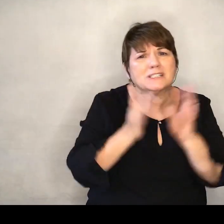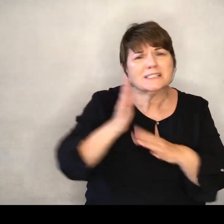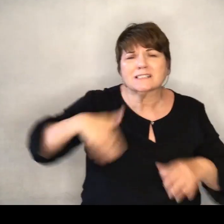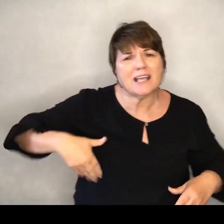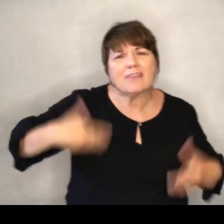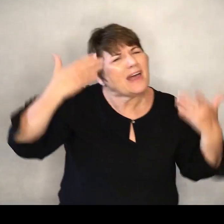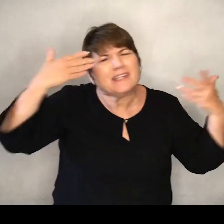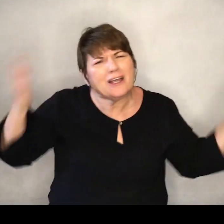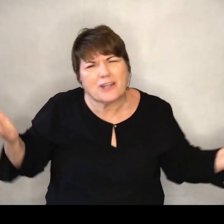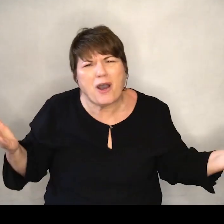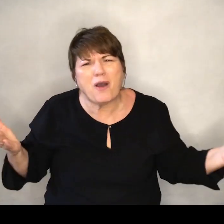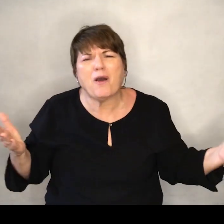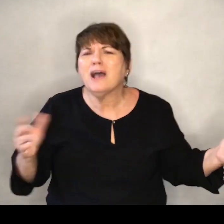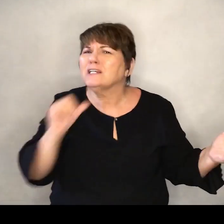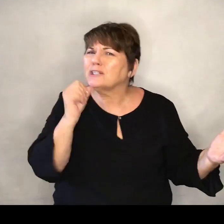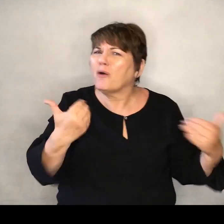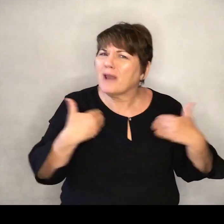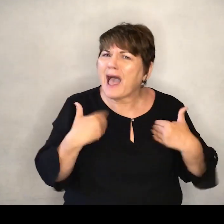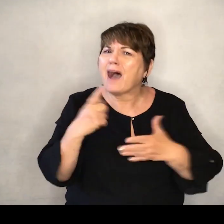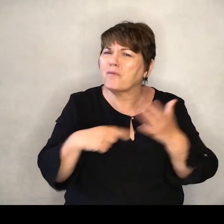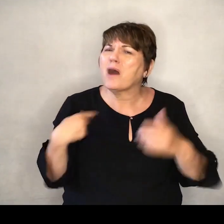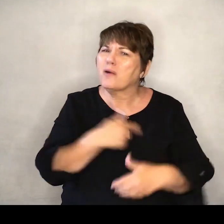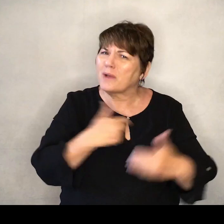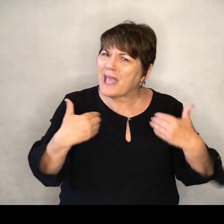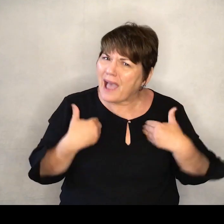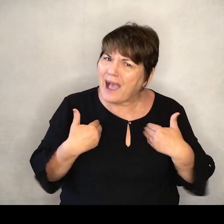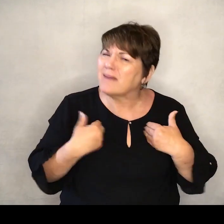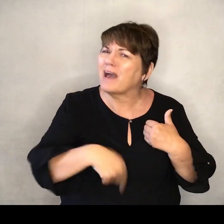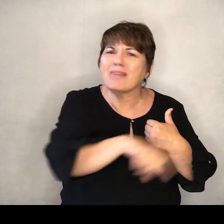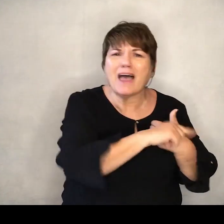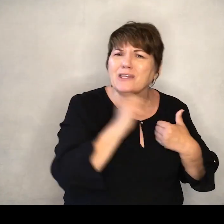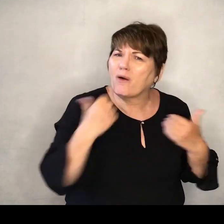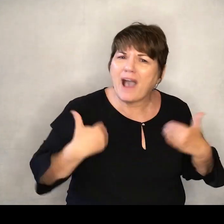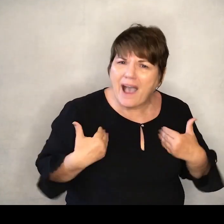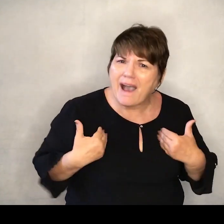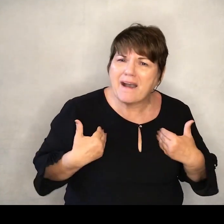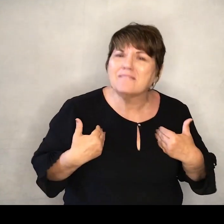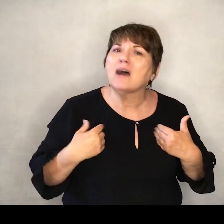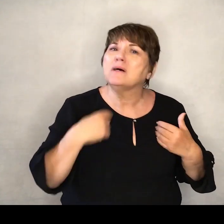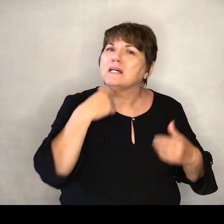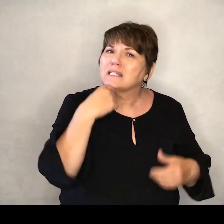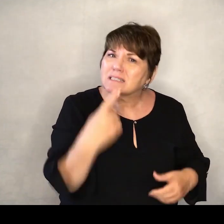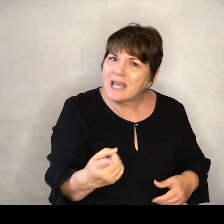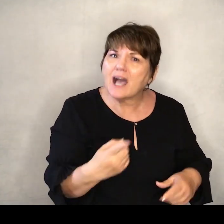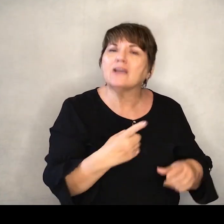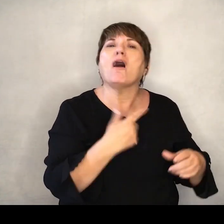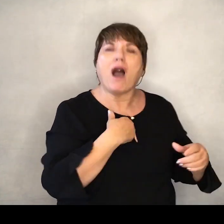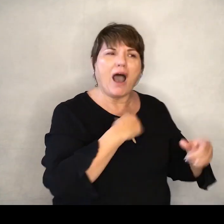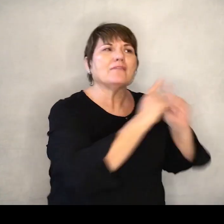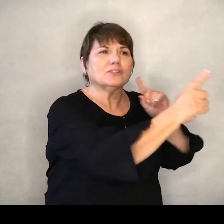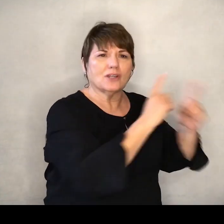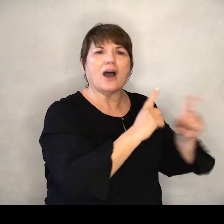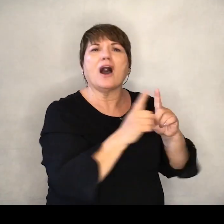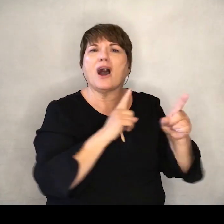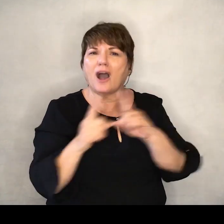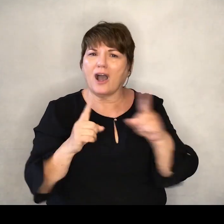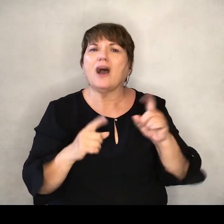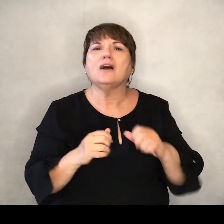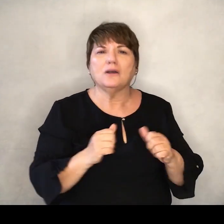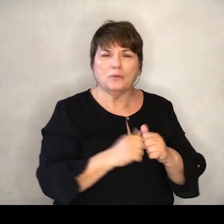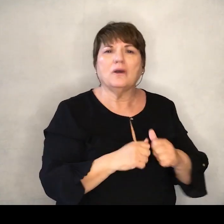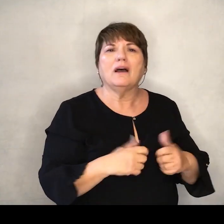They don't have what we have. And I can tell you from those conversations with the Gen Zers,